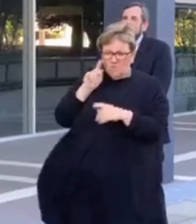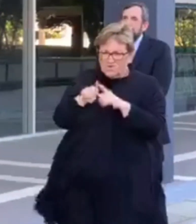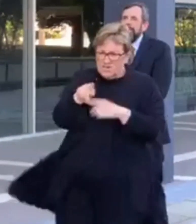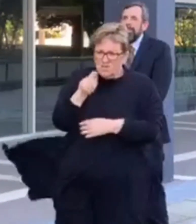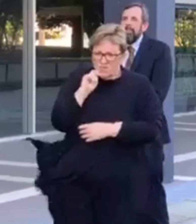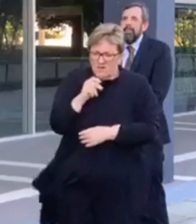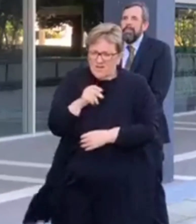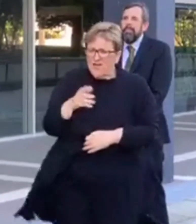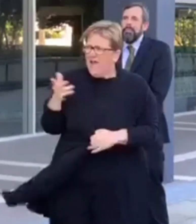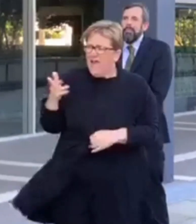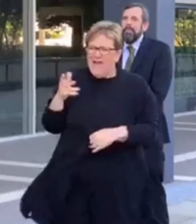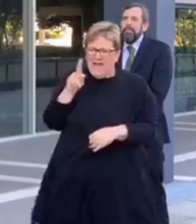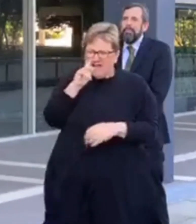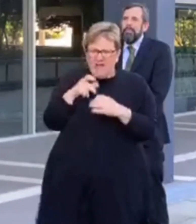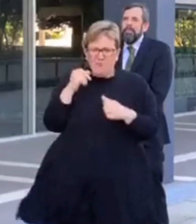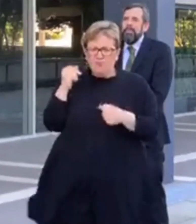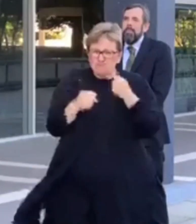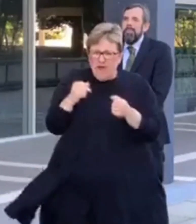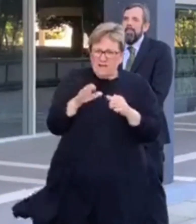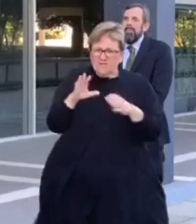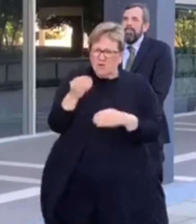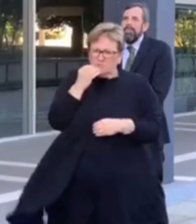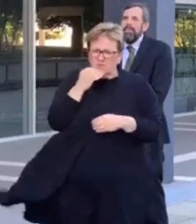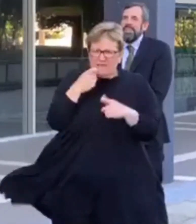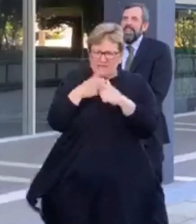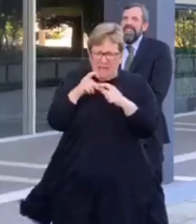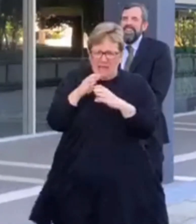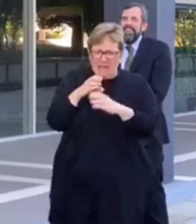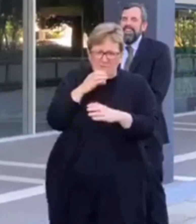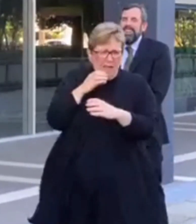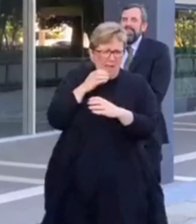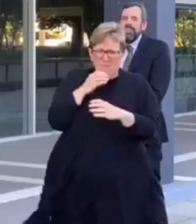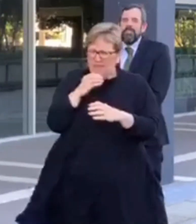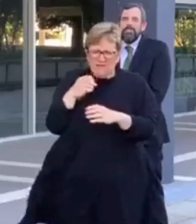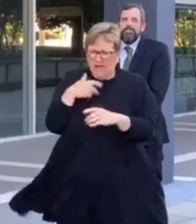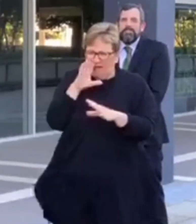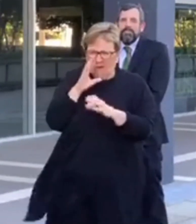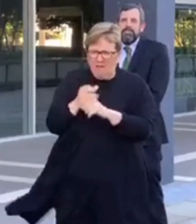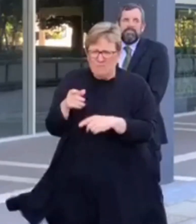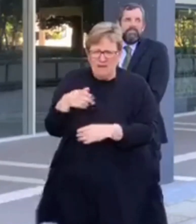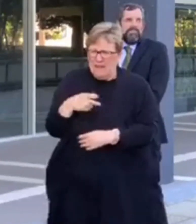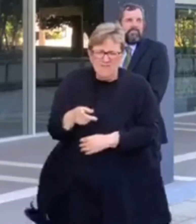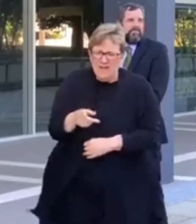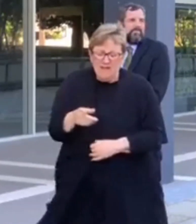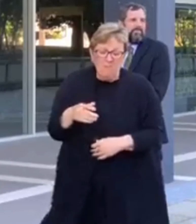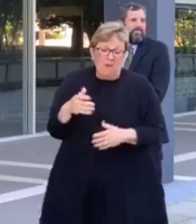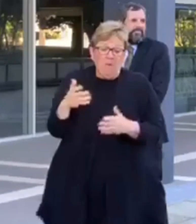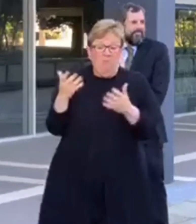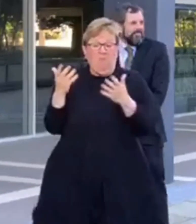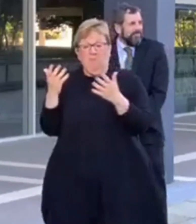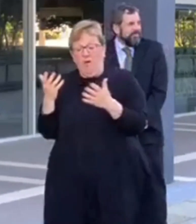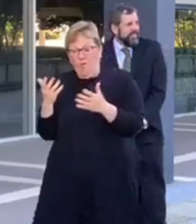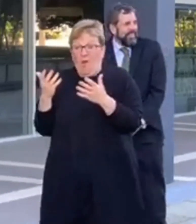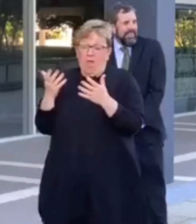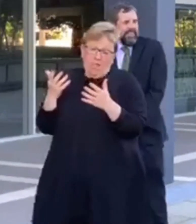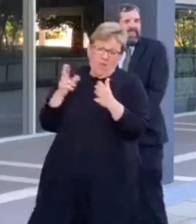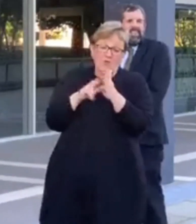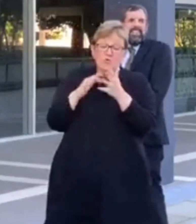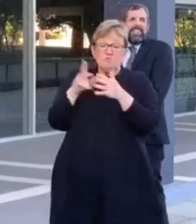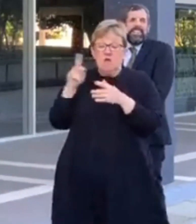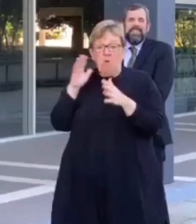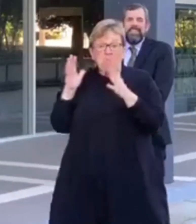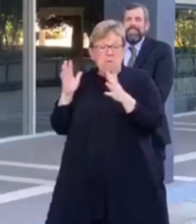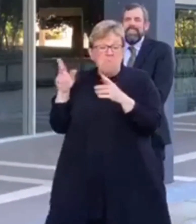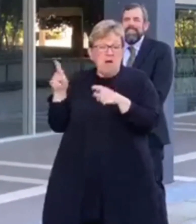I find it hard to believe someone was going for a run and then stopped to have a kebab. But in any event, they do things differently in New South